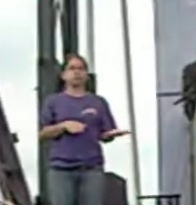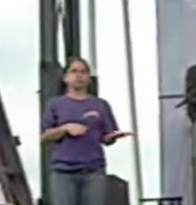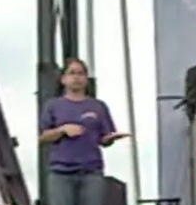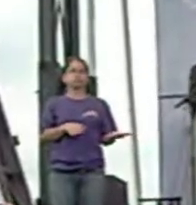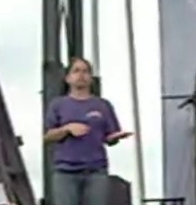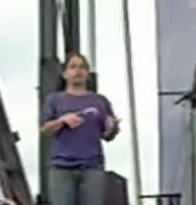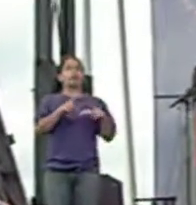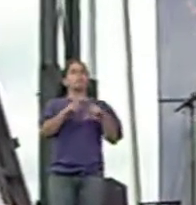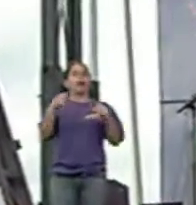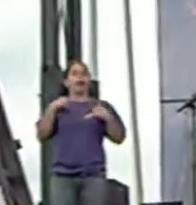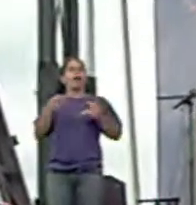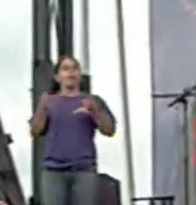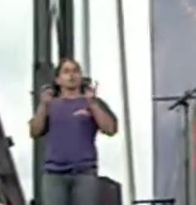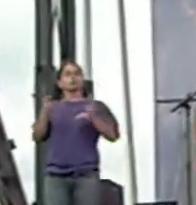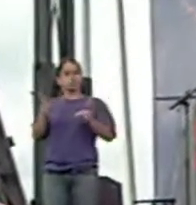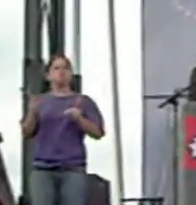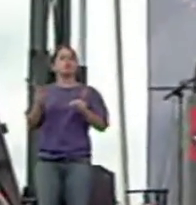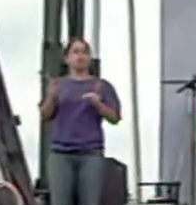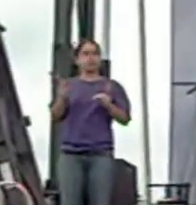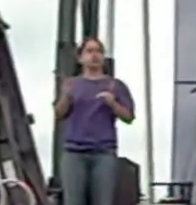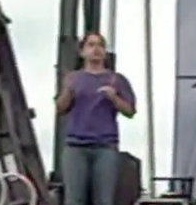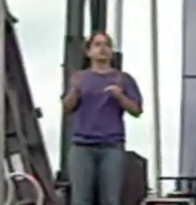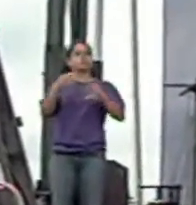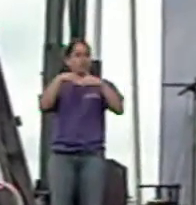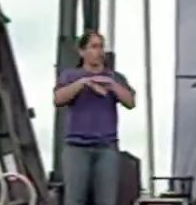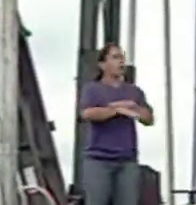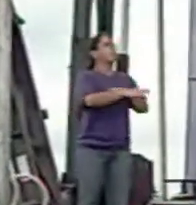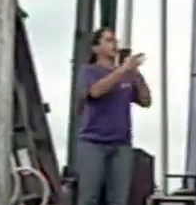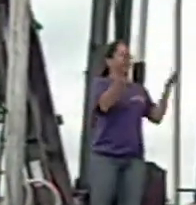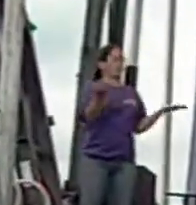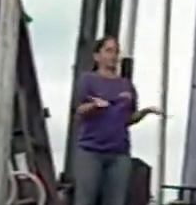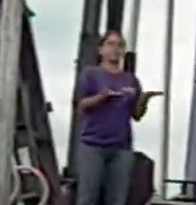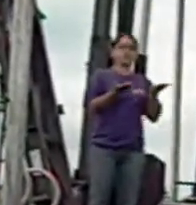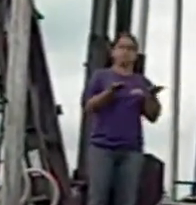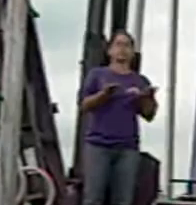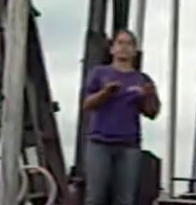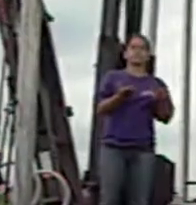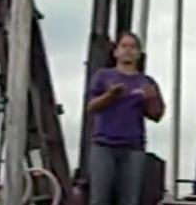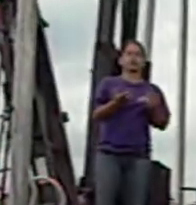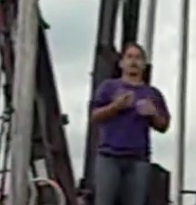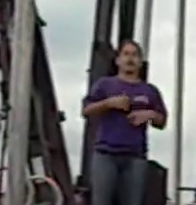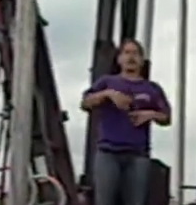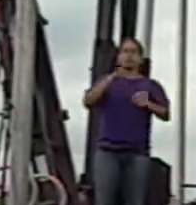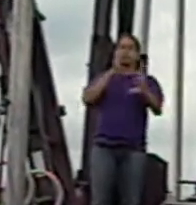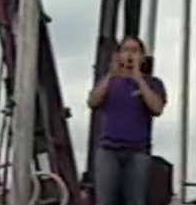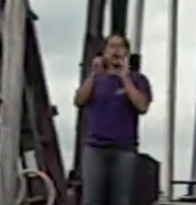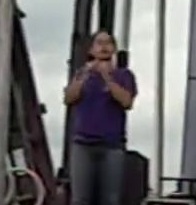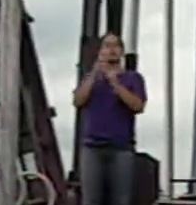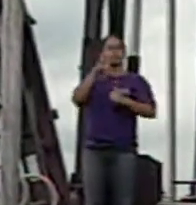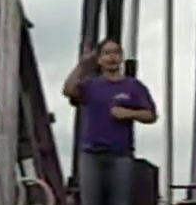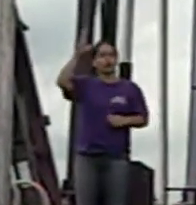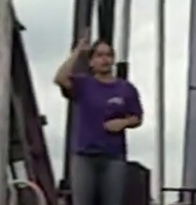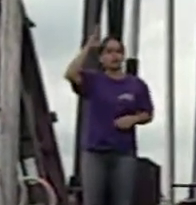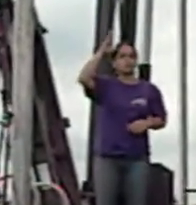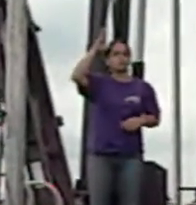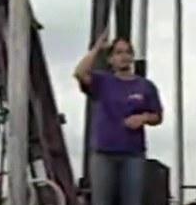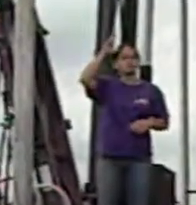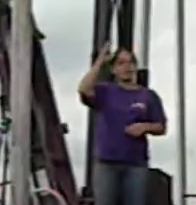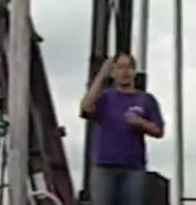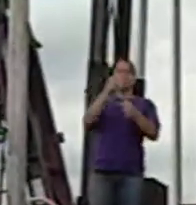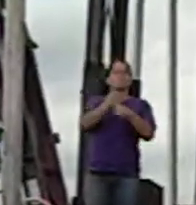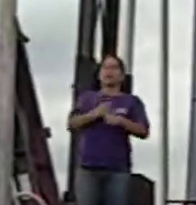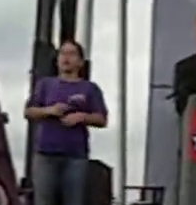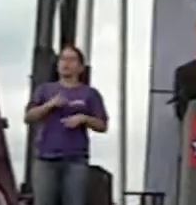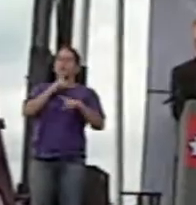But he had the opportunity to come to Morgan's Wonderland. And in talking with his parents, it made a real